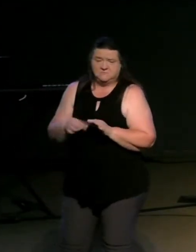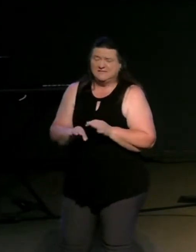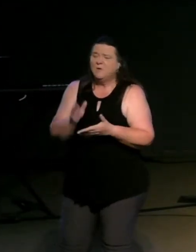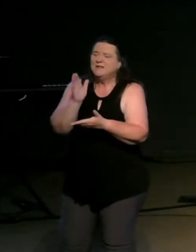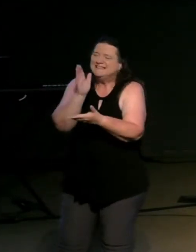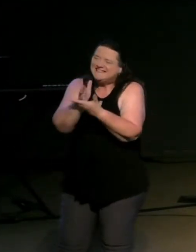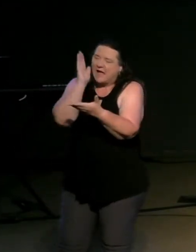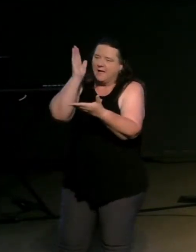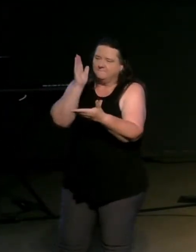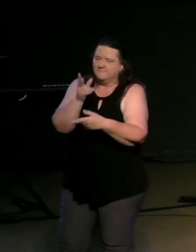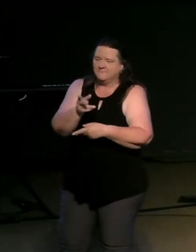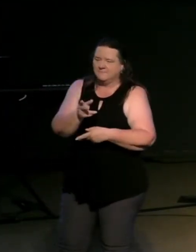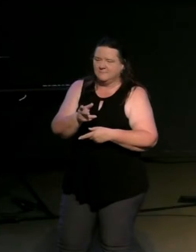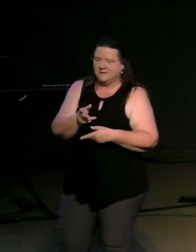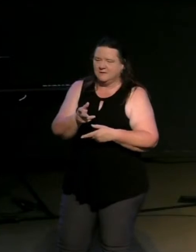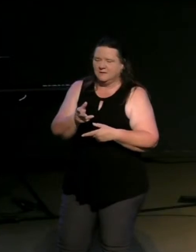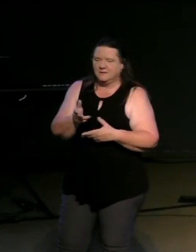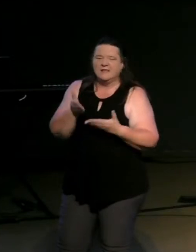carrying church